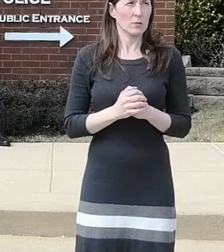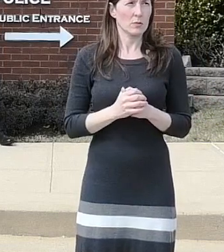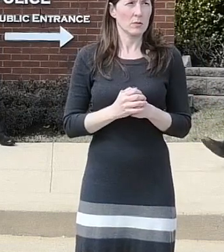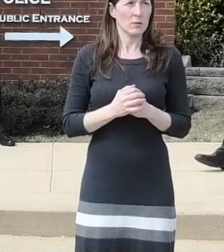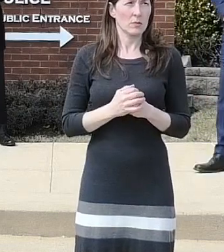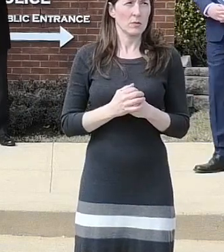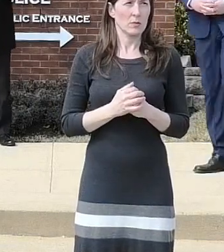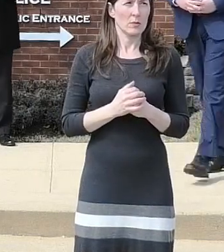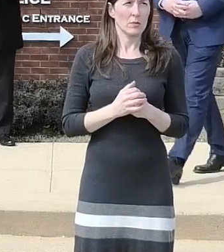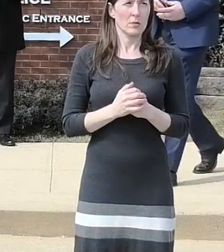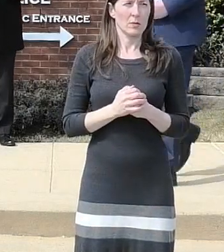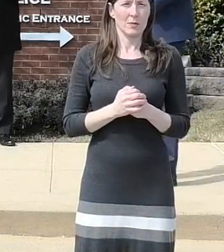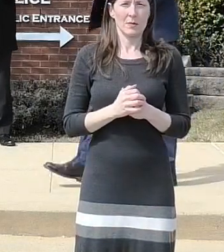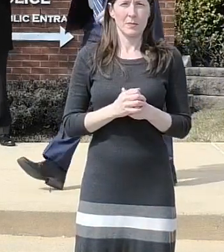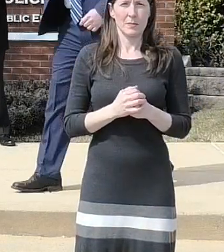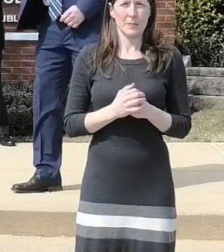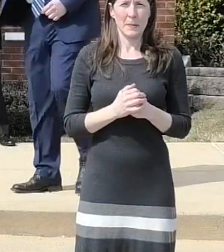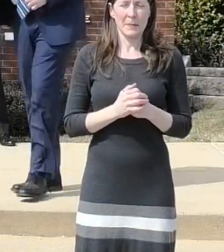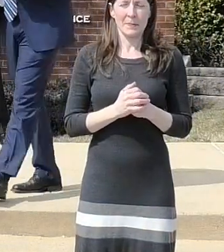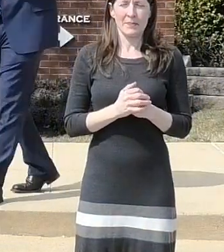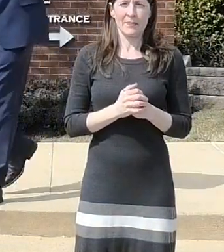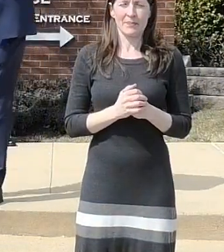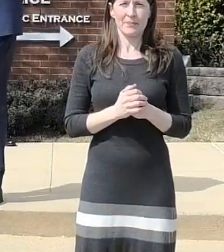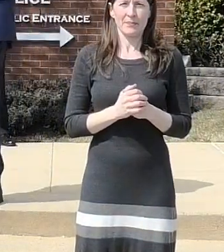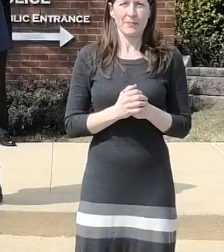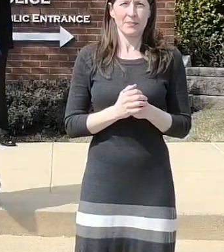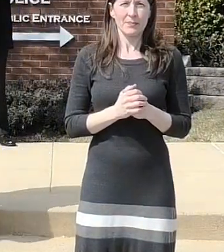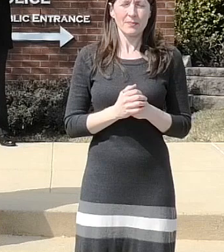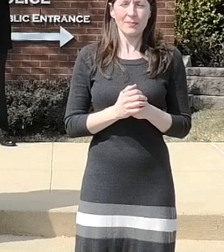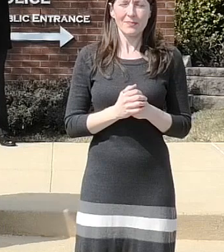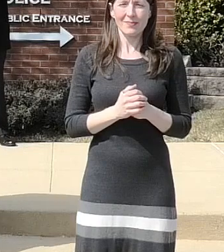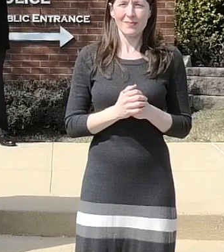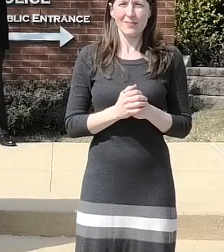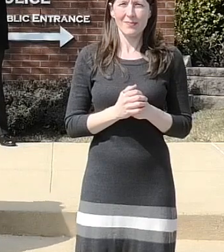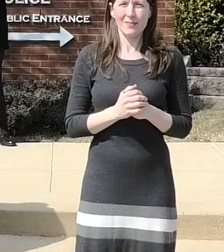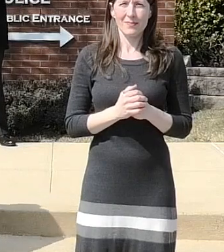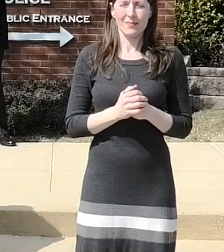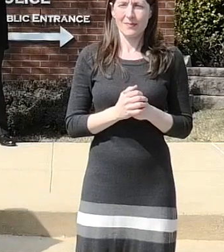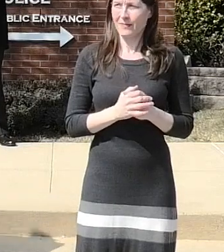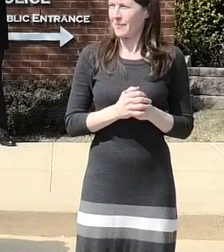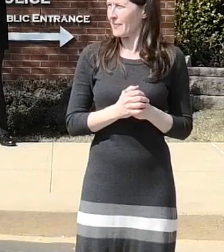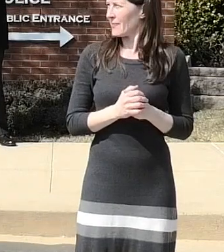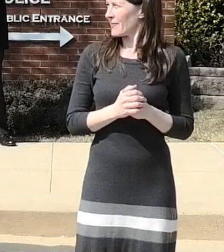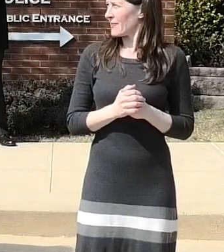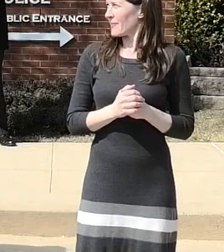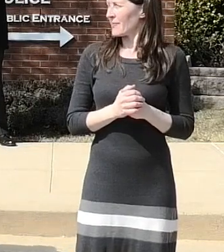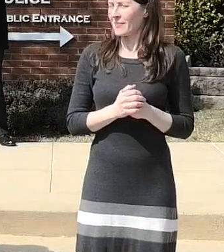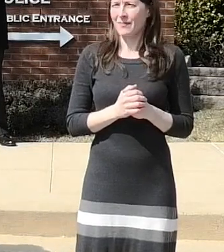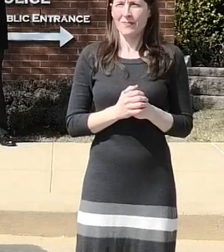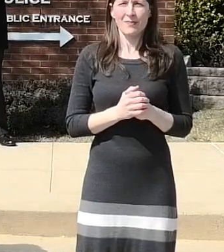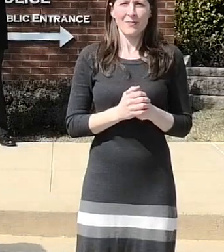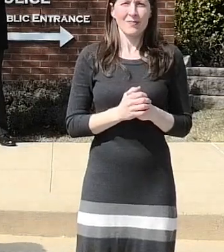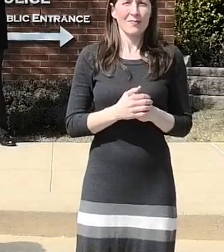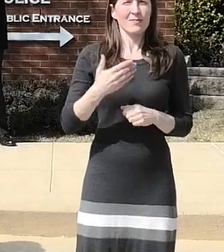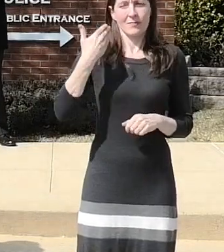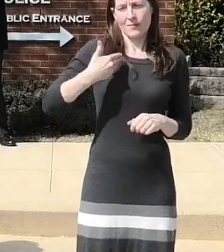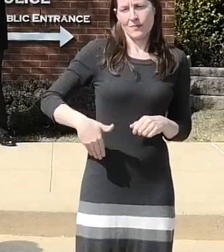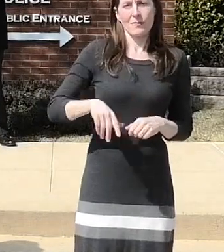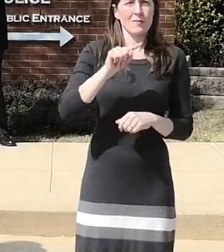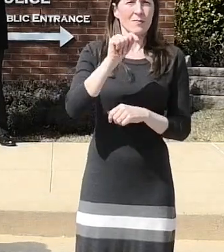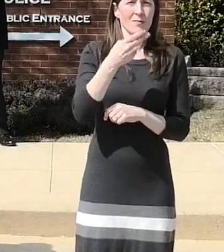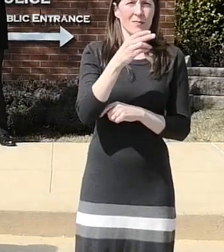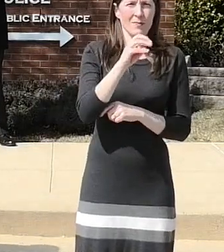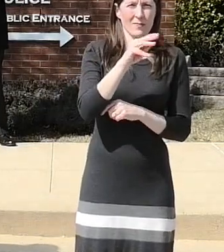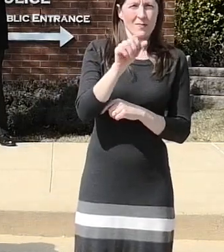can we get each person to just say their name just want to say their name say your name each time sure i'm detective thomas smith